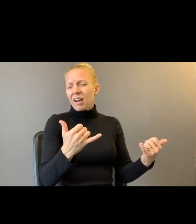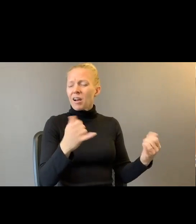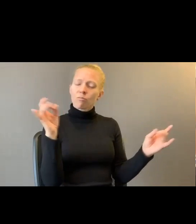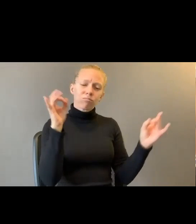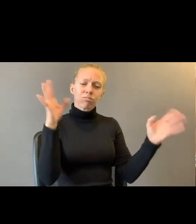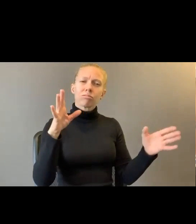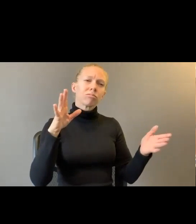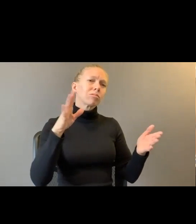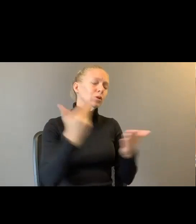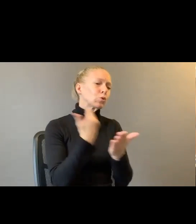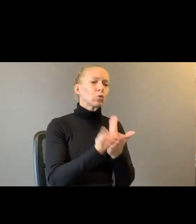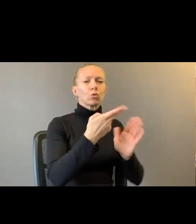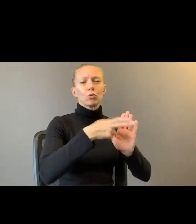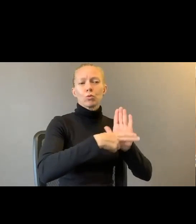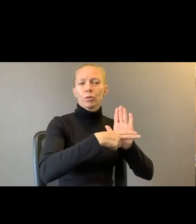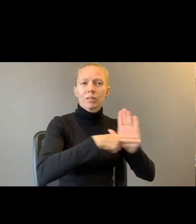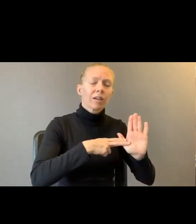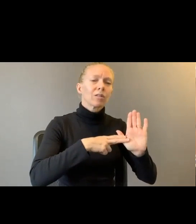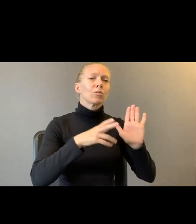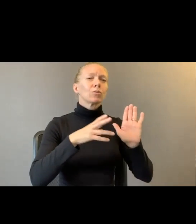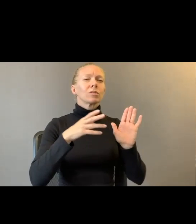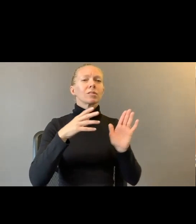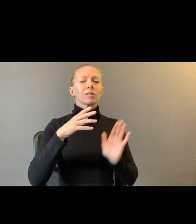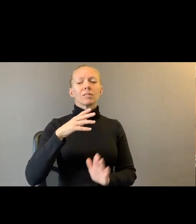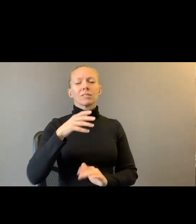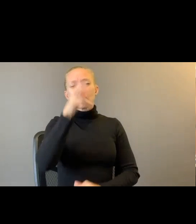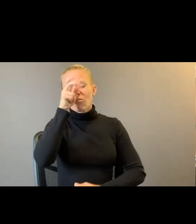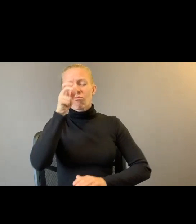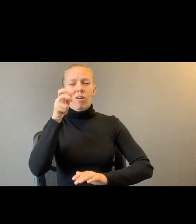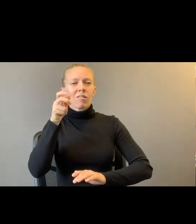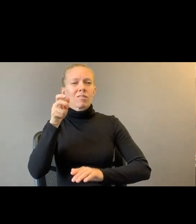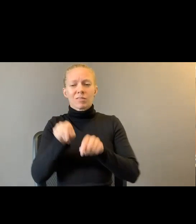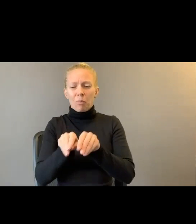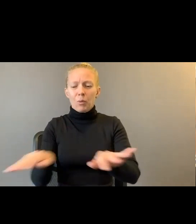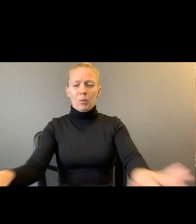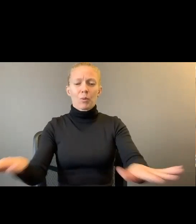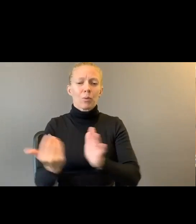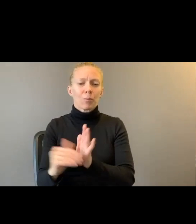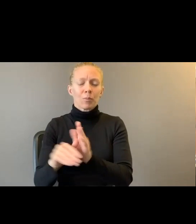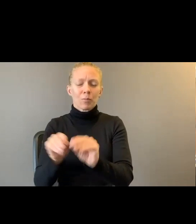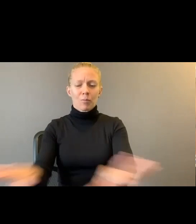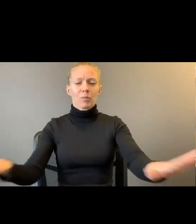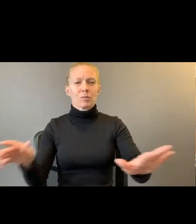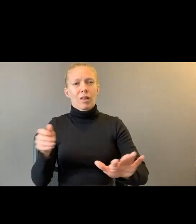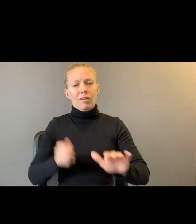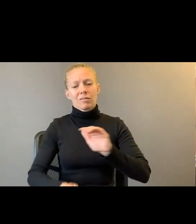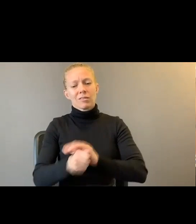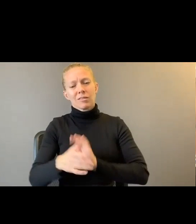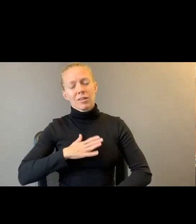Peeled into lamplight. Roaches giving birth beneath my pillow. Long, banal weight gain.